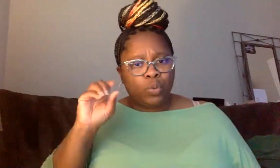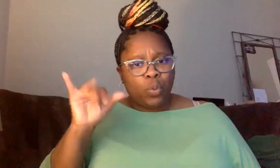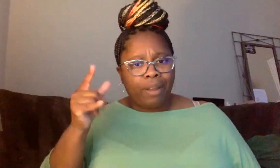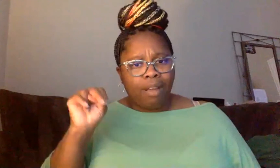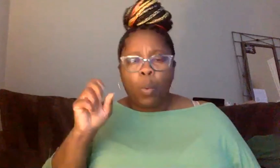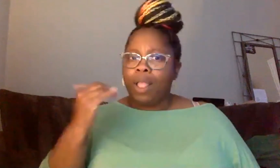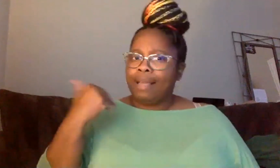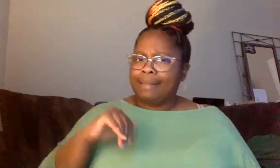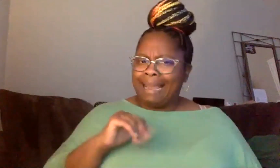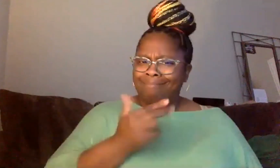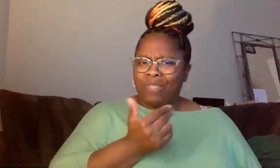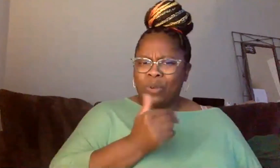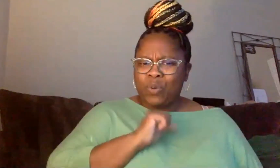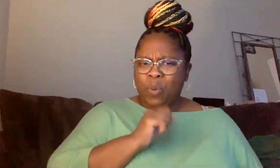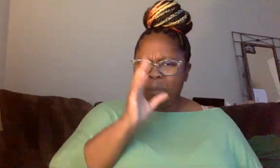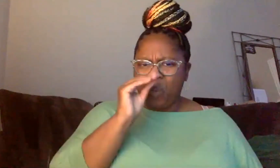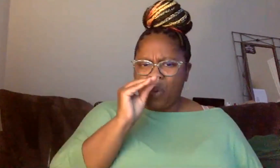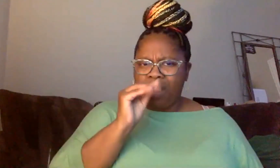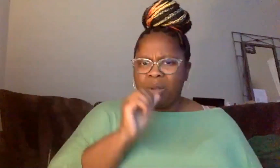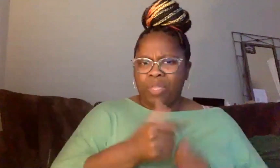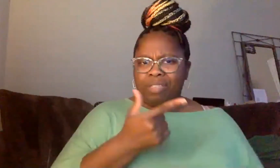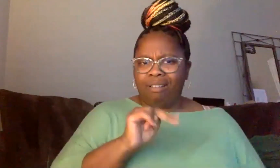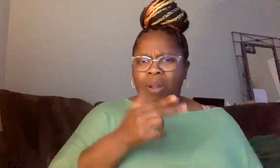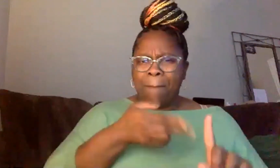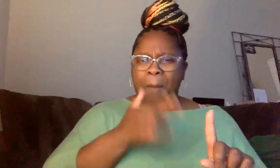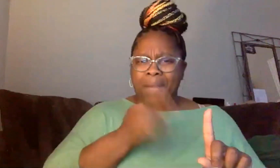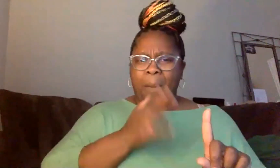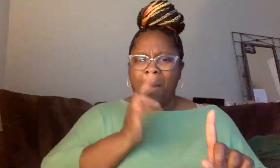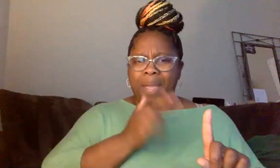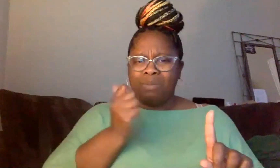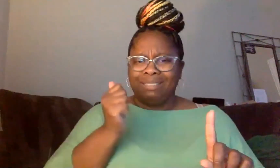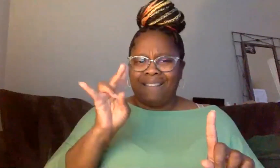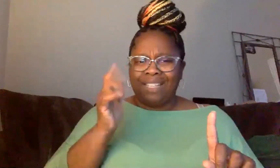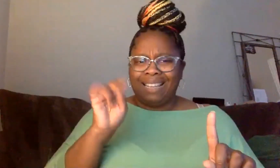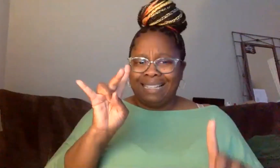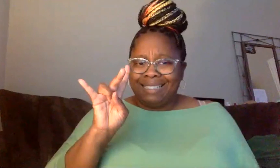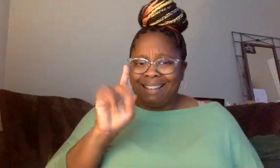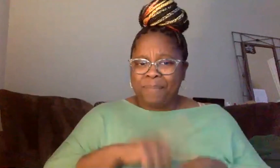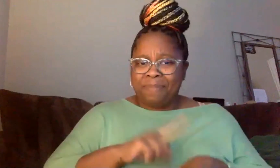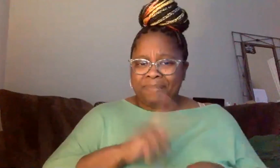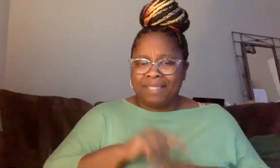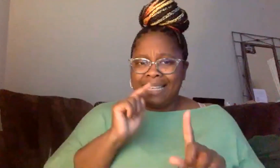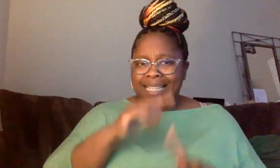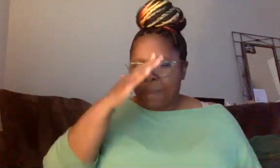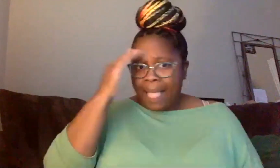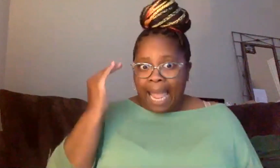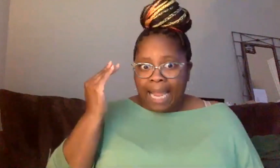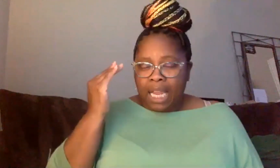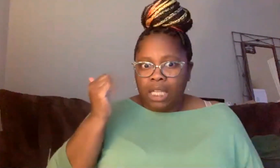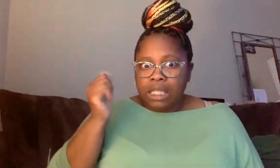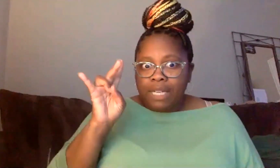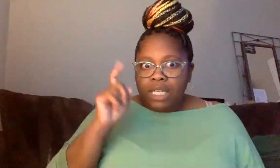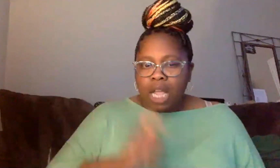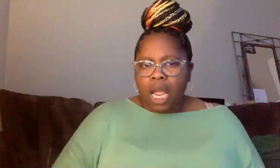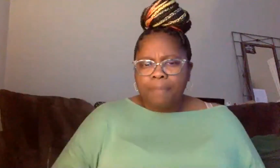last night, a 13 year old boy with a gun was shot 17 times because he was black at the height of everything that's going on. How can